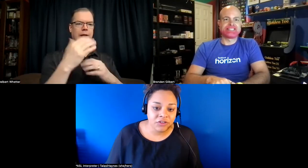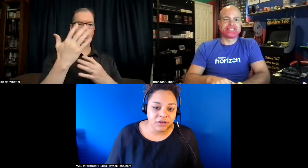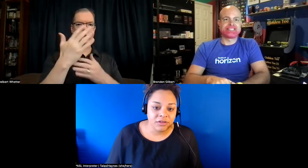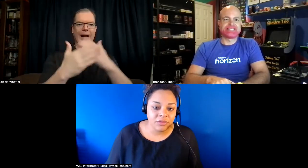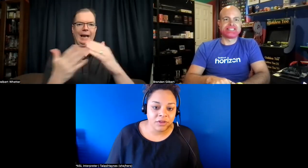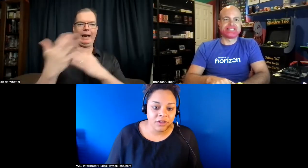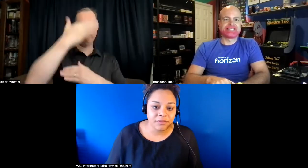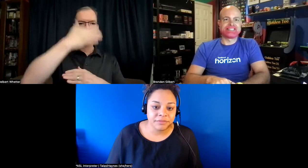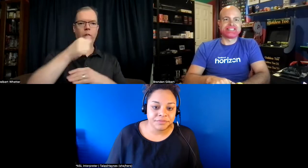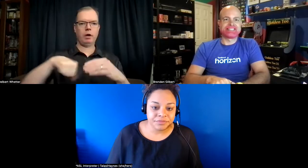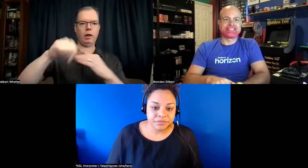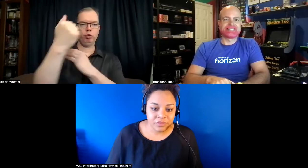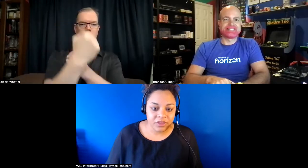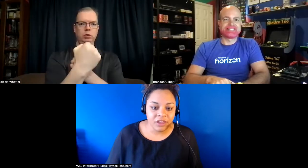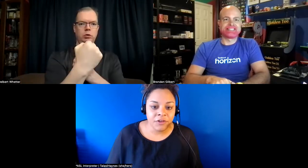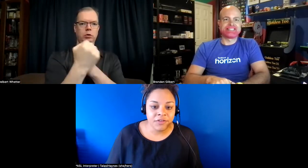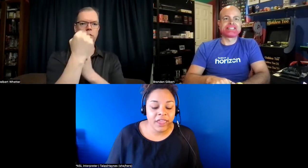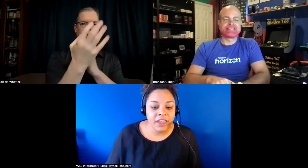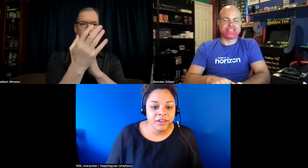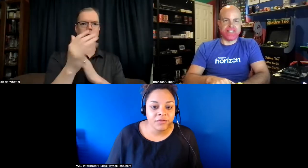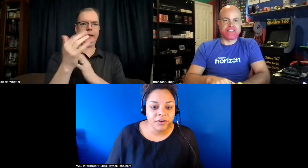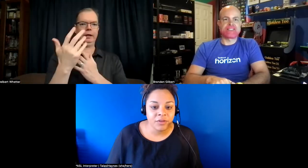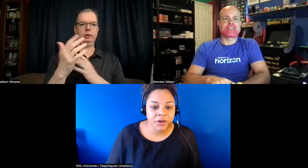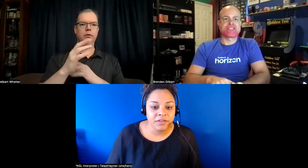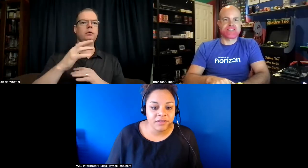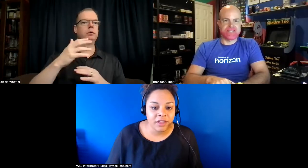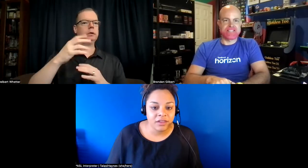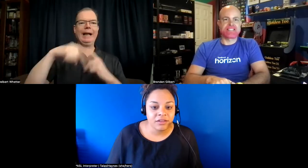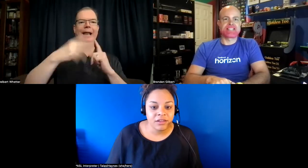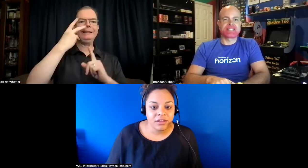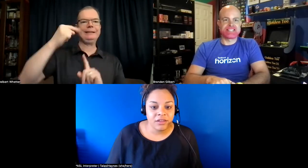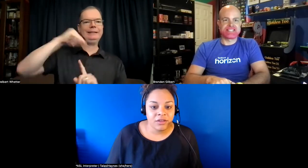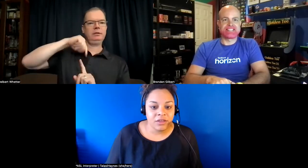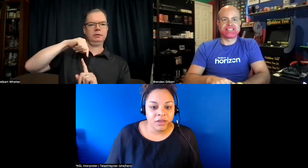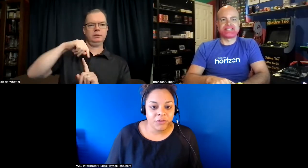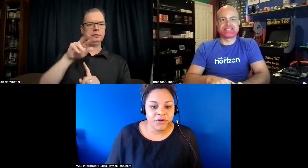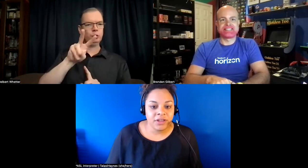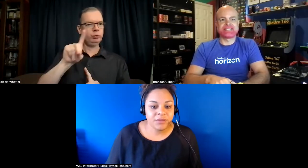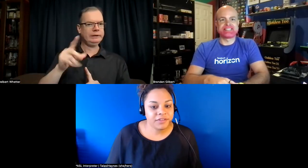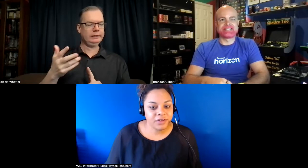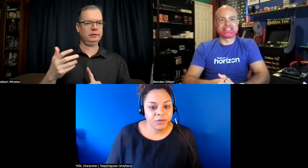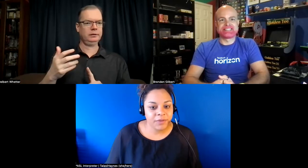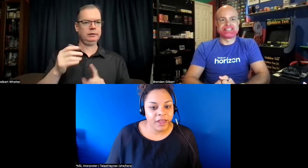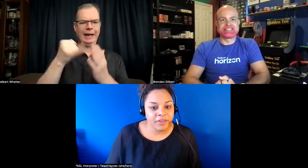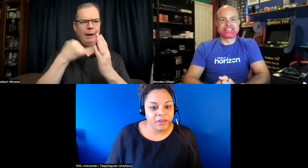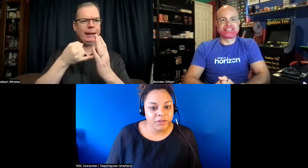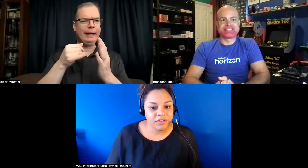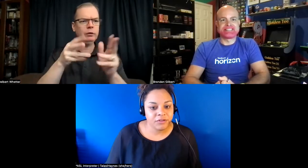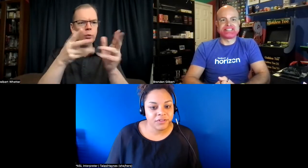um if there's a hand in front of someone else's hand um you're not able to see what's behind that because there's still